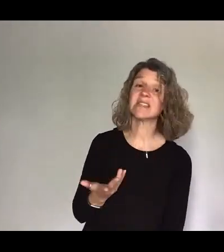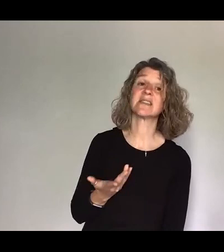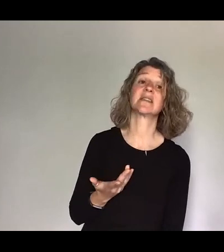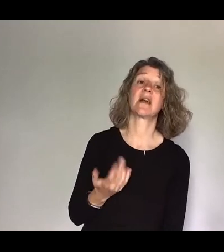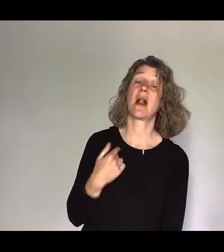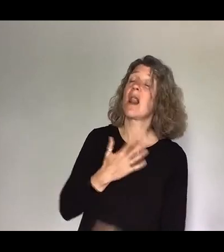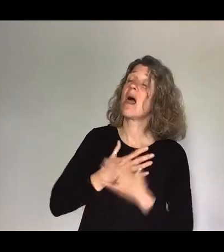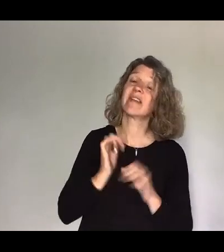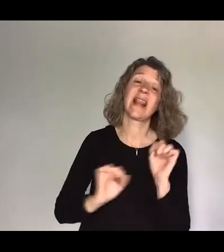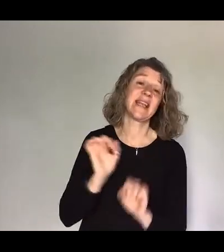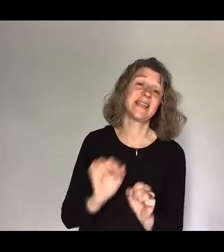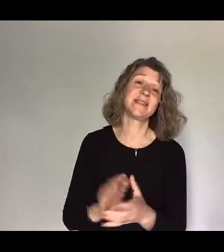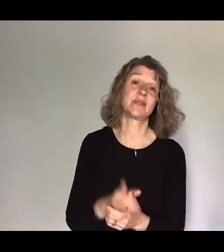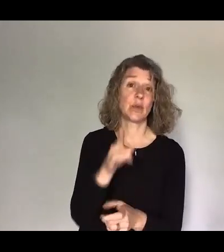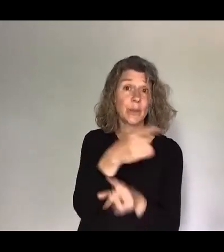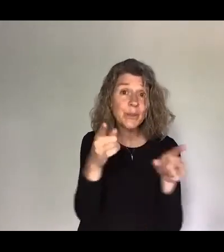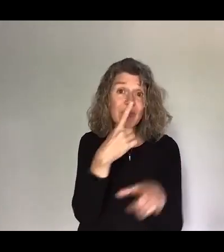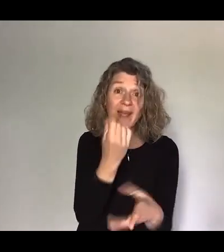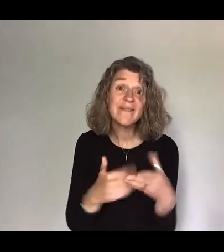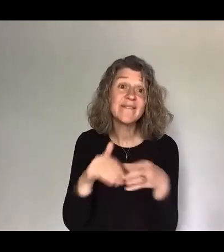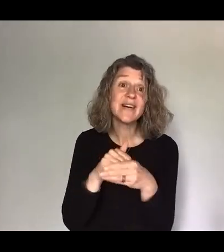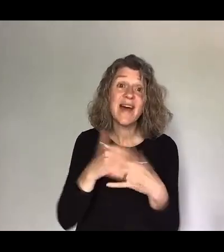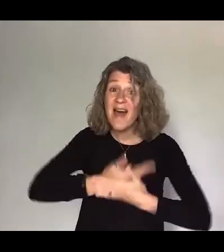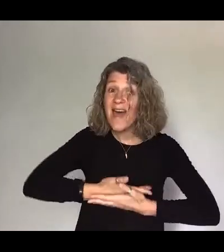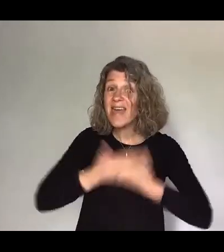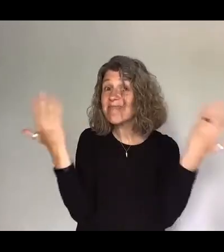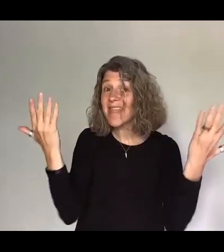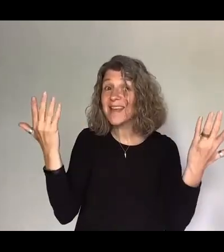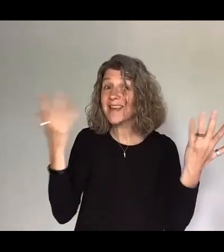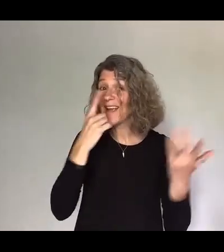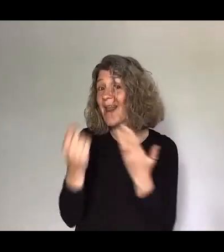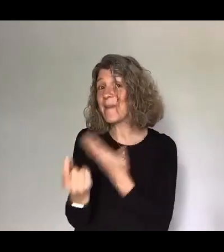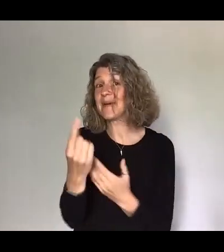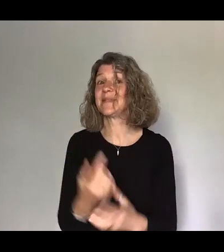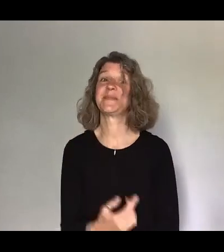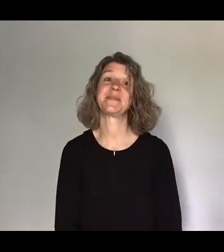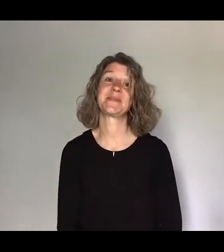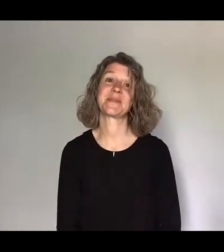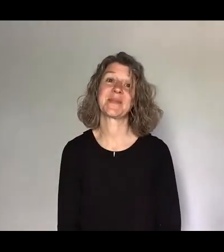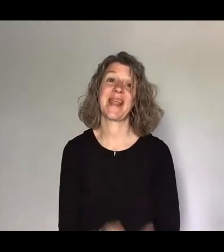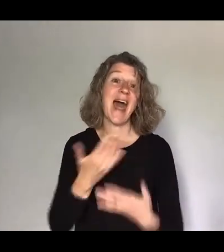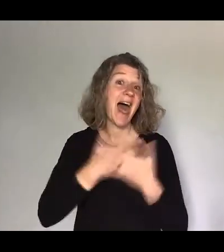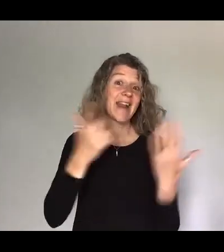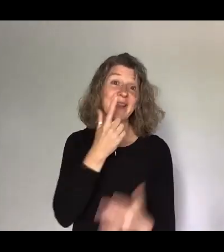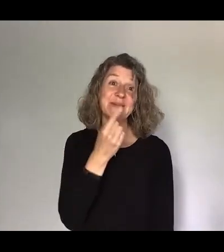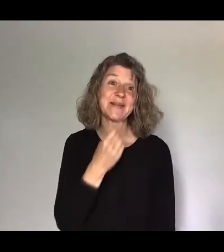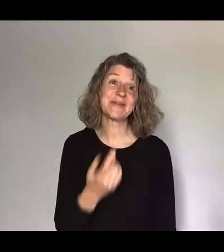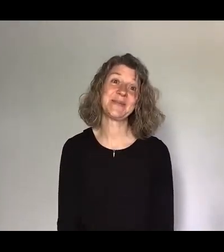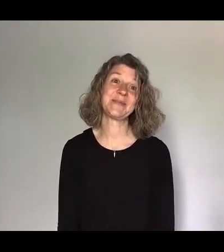So get involved and look, anything, anything could happen. Anything's possible. Come and join us. From cleaner to head of youth